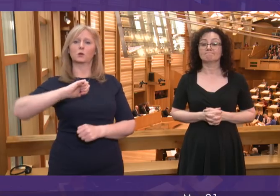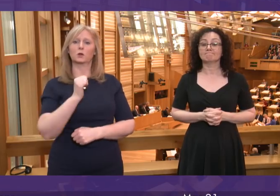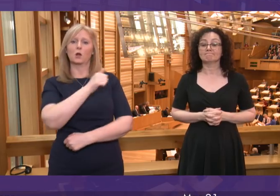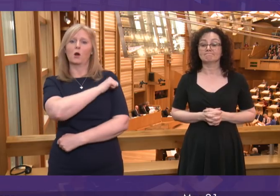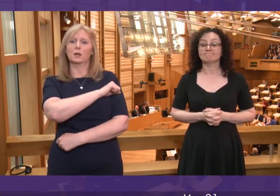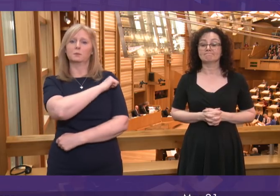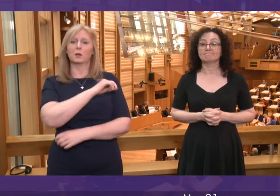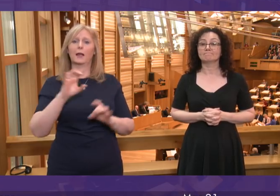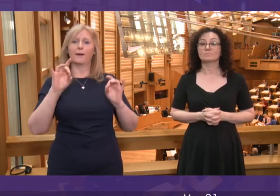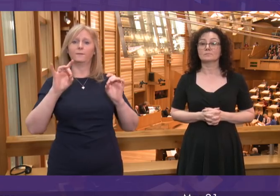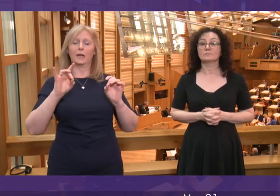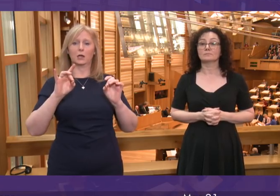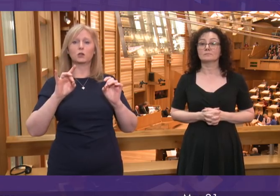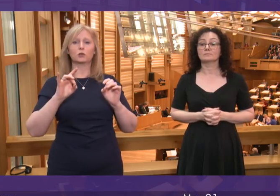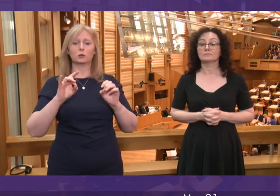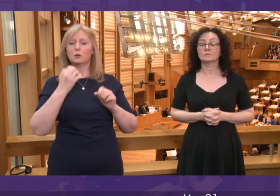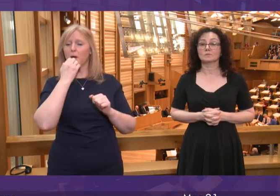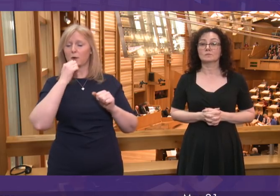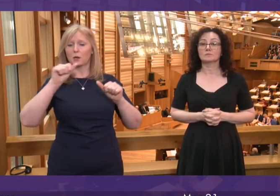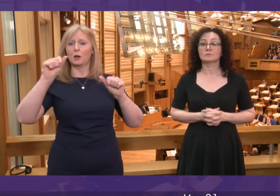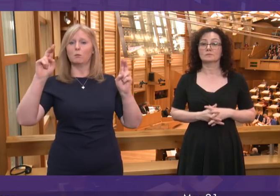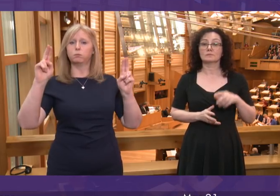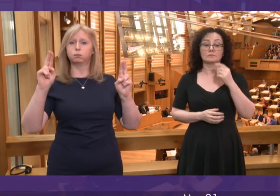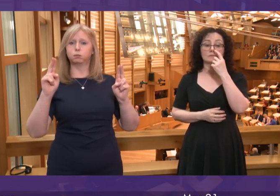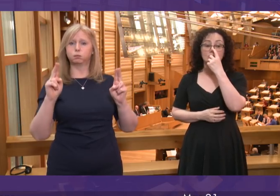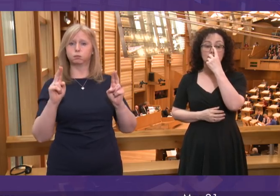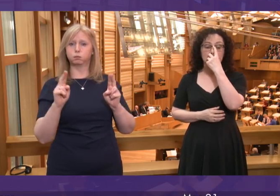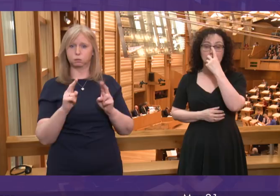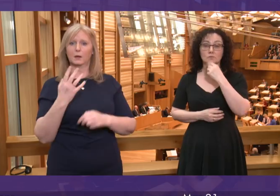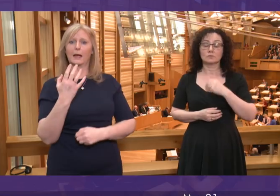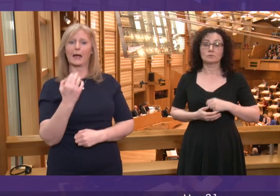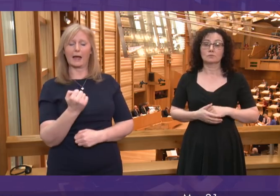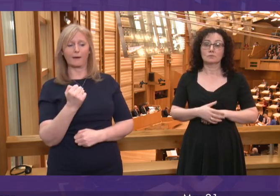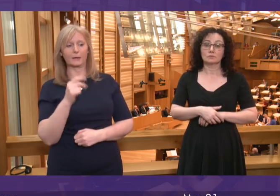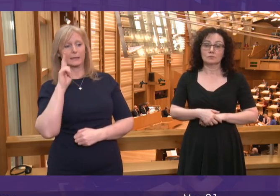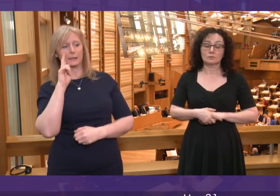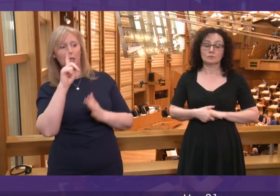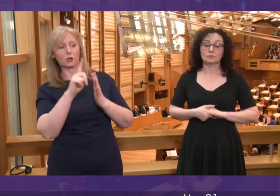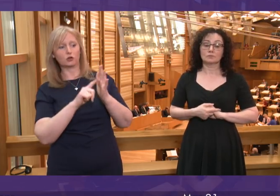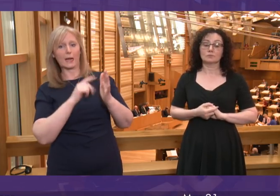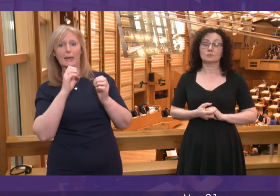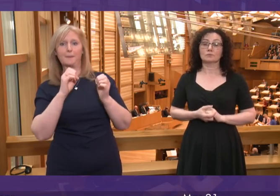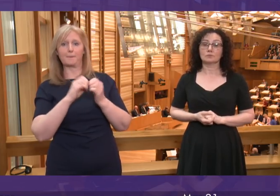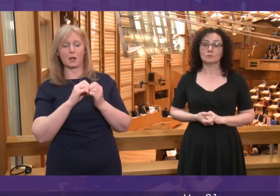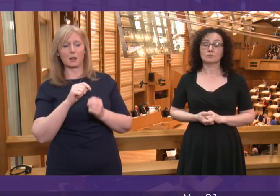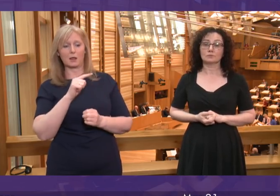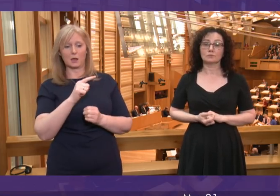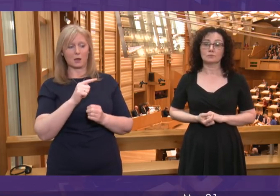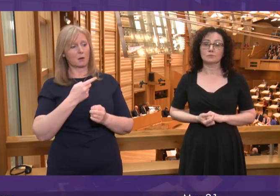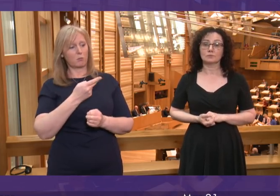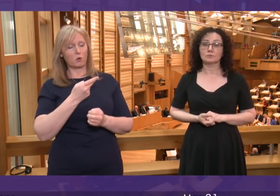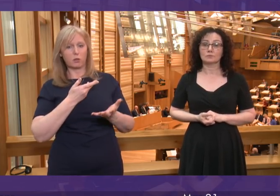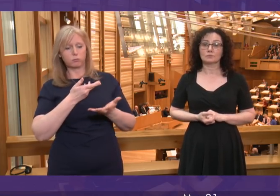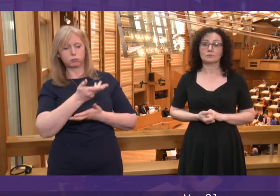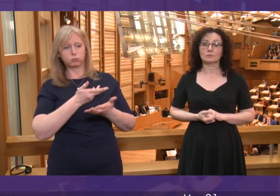are down considerably. I think I can see Jackie Bailey in the chamber just now when her and I used to regularly have exchanges